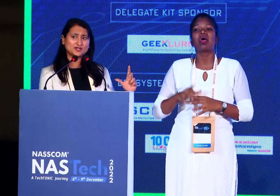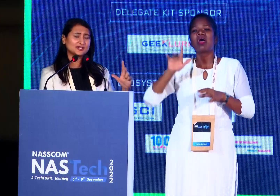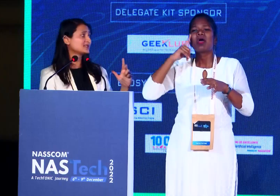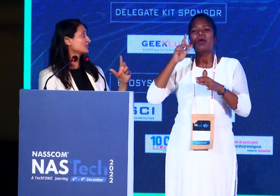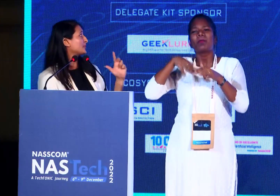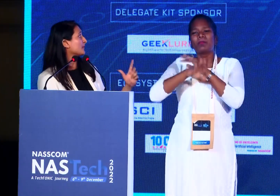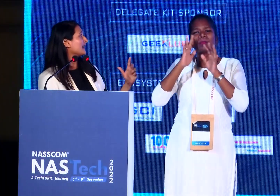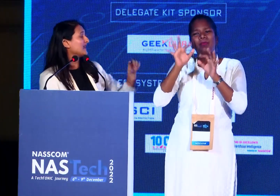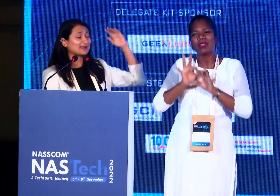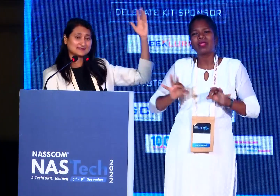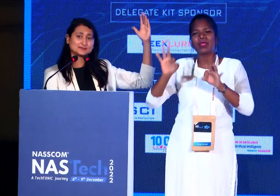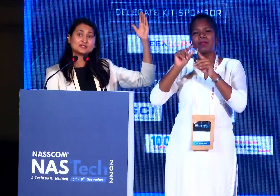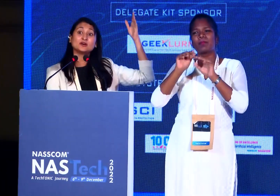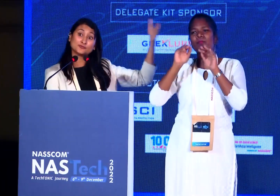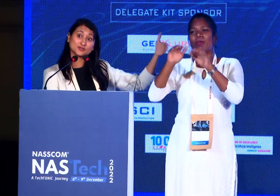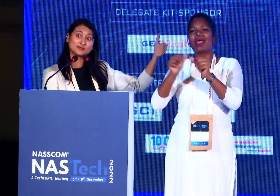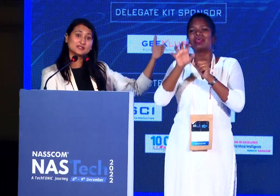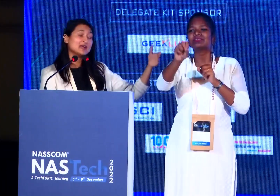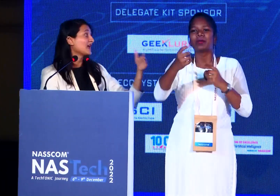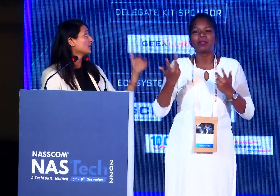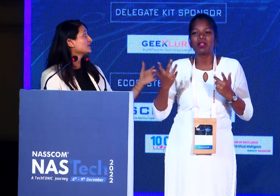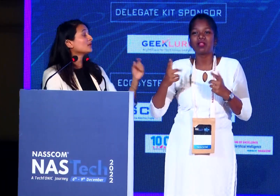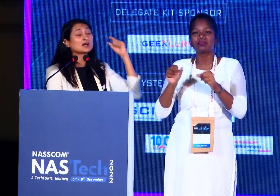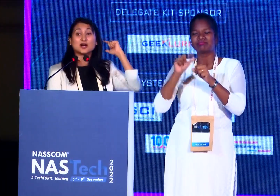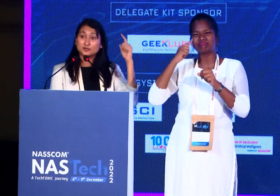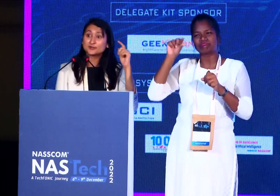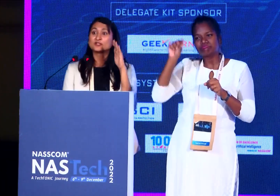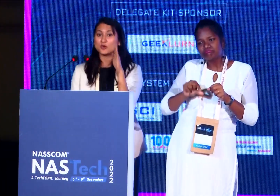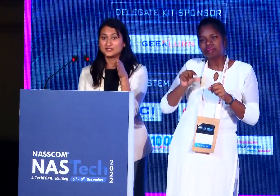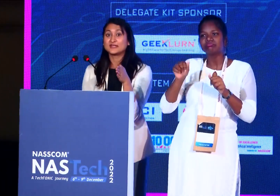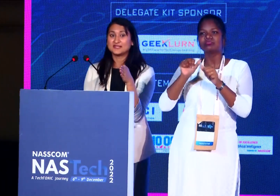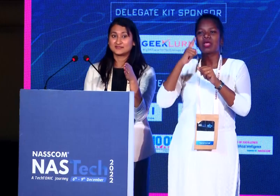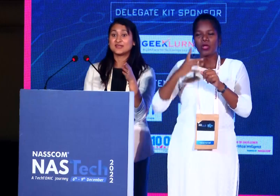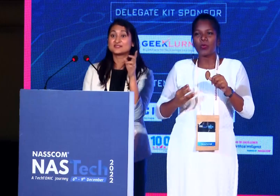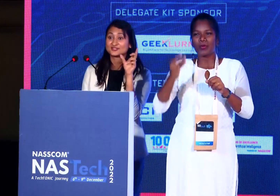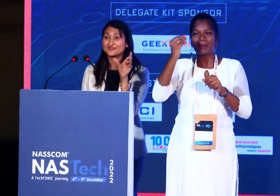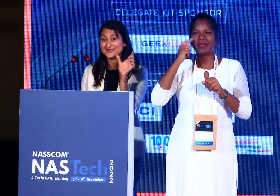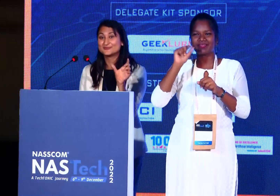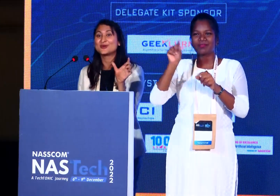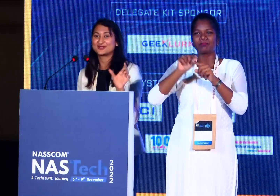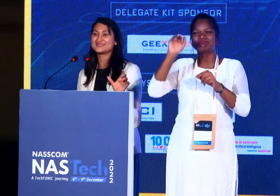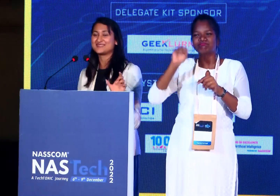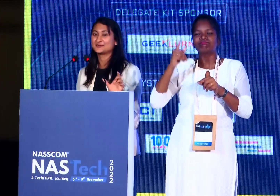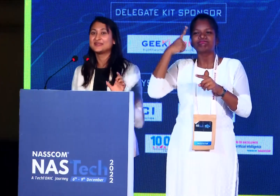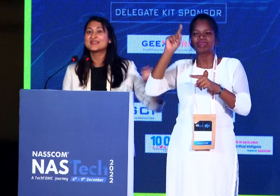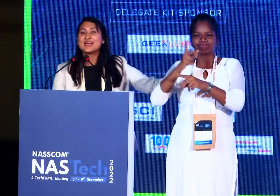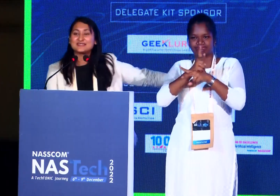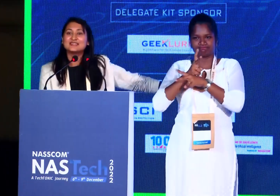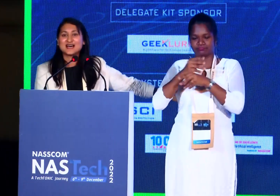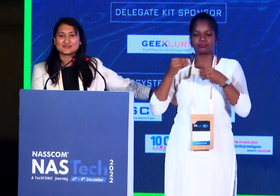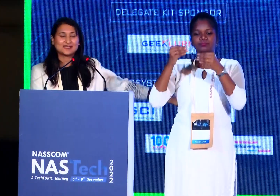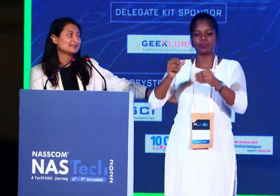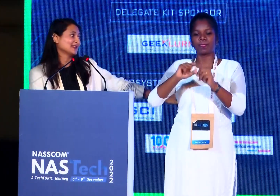very important is to provide accessible, affordable and also accountable quality health care, which is a very important statement